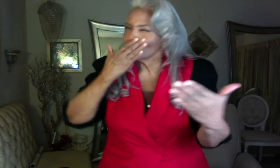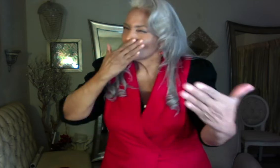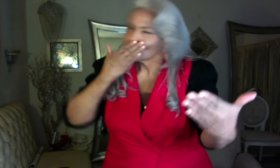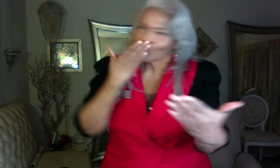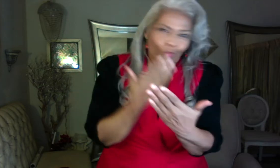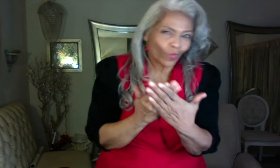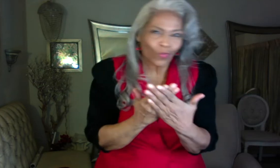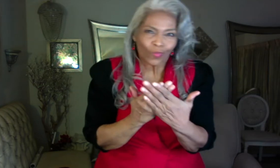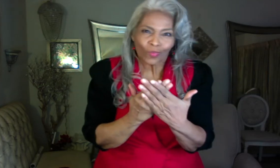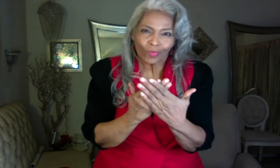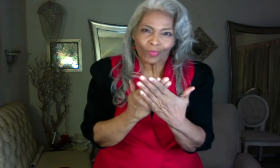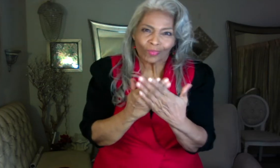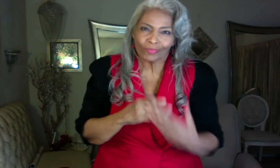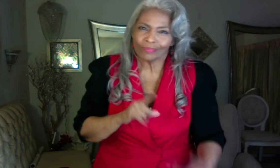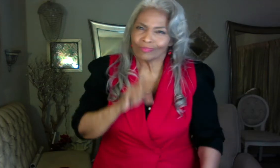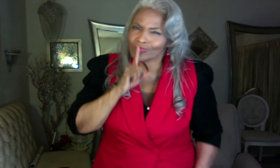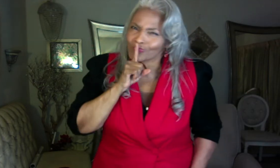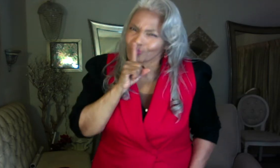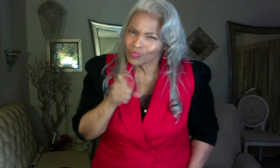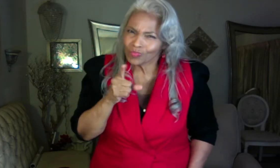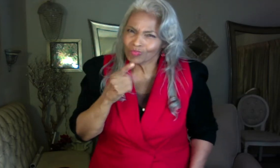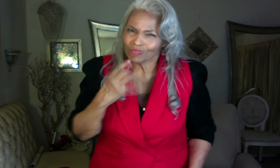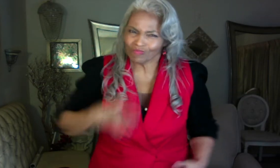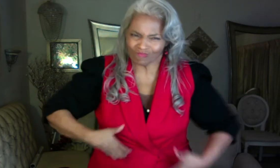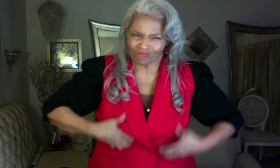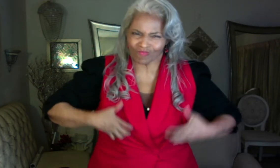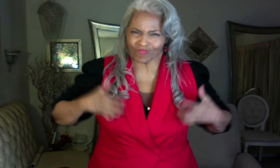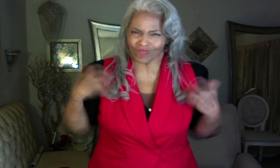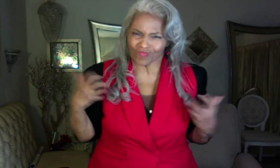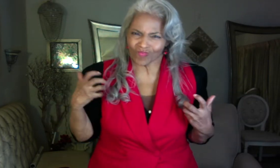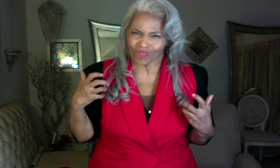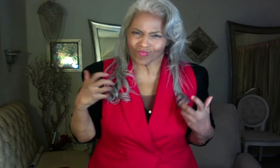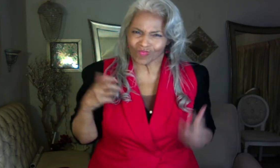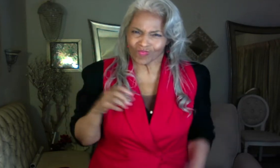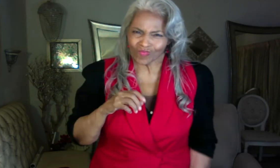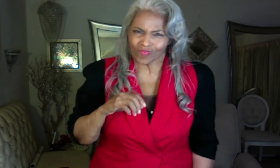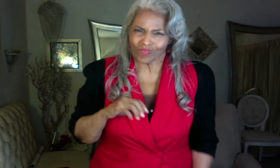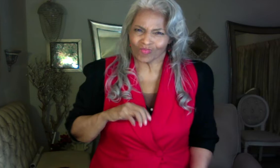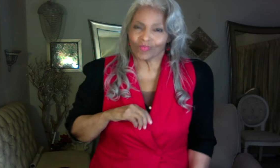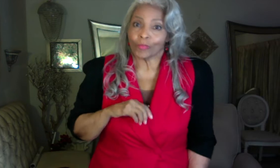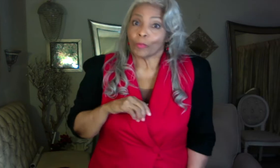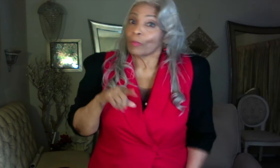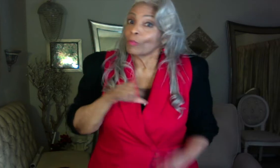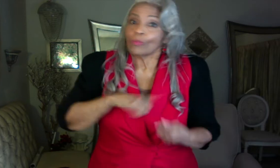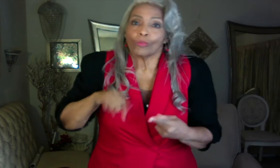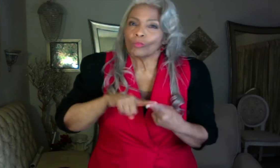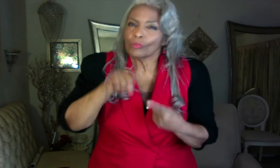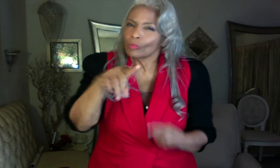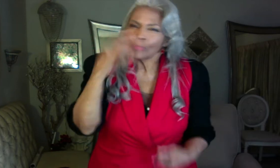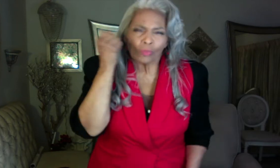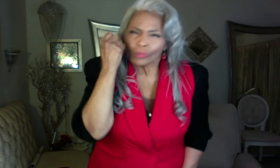God is too good to be unkind, grouchy, or mean.